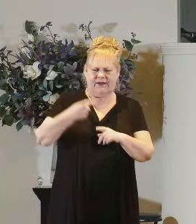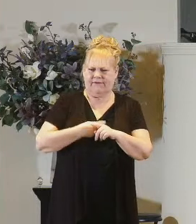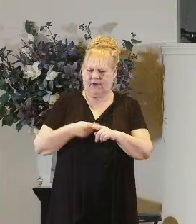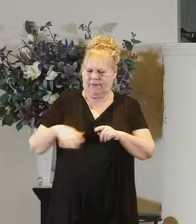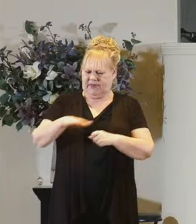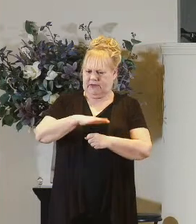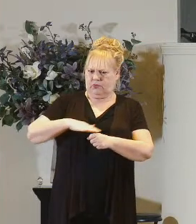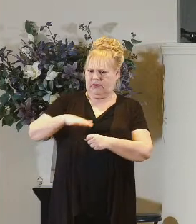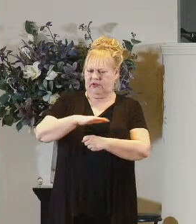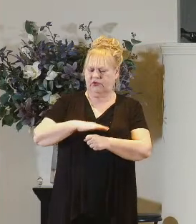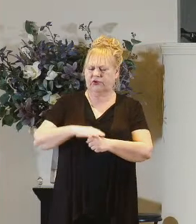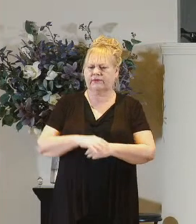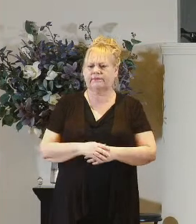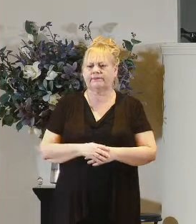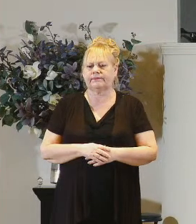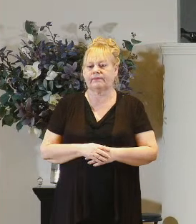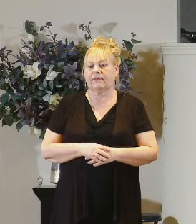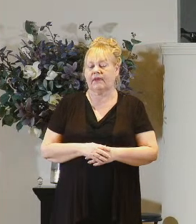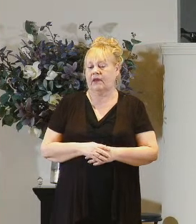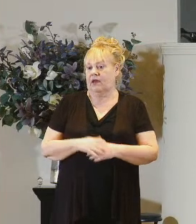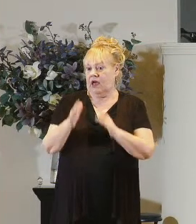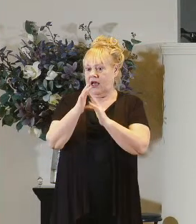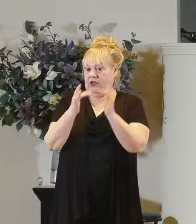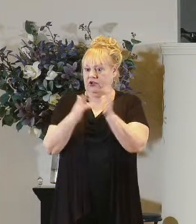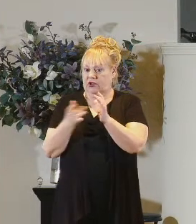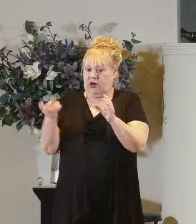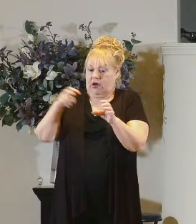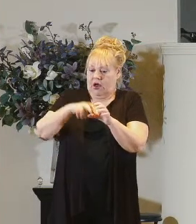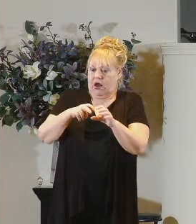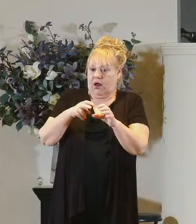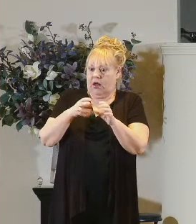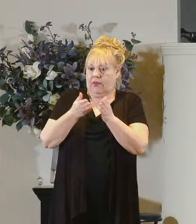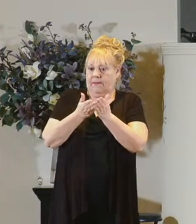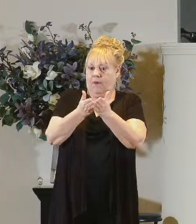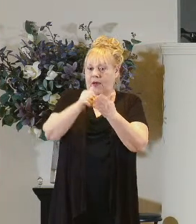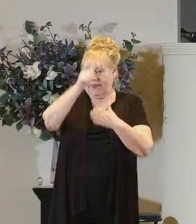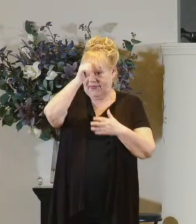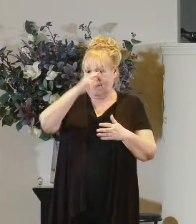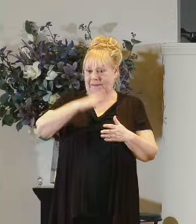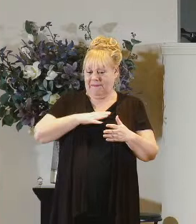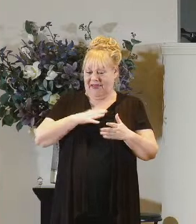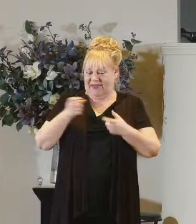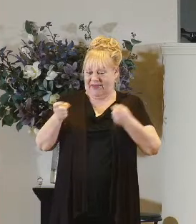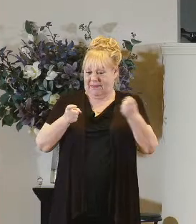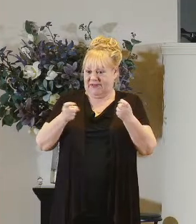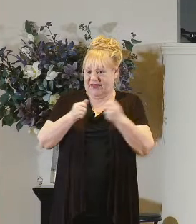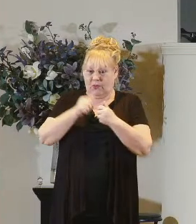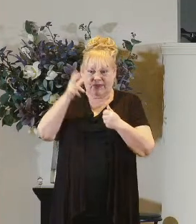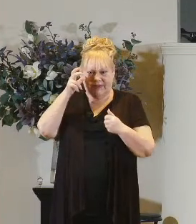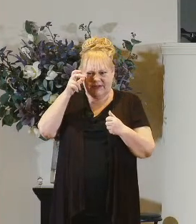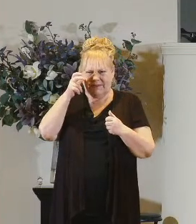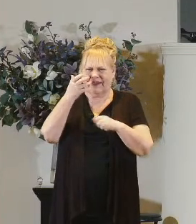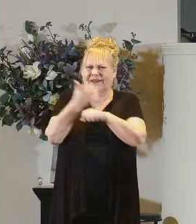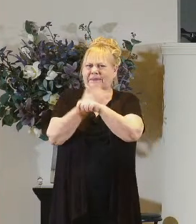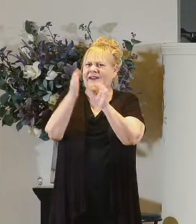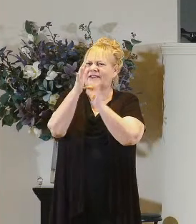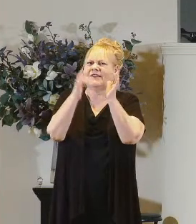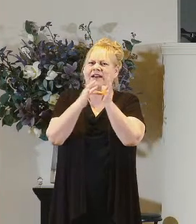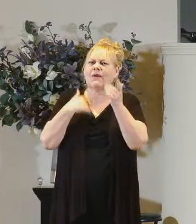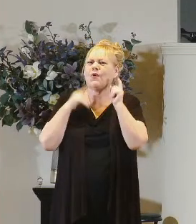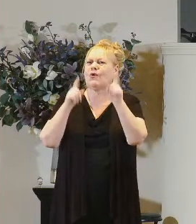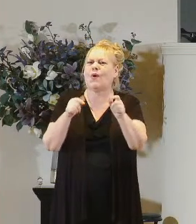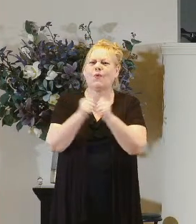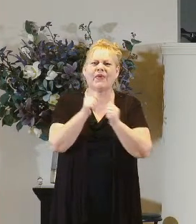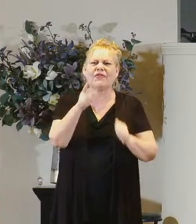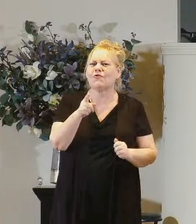their region as he was getting into the boat the man who had been possessed with demons begged jesus that he might go